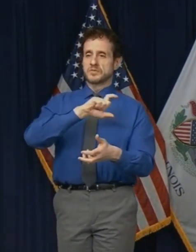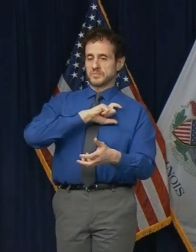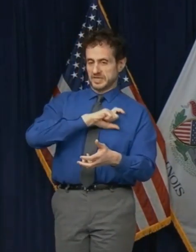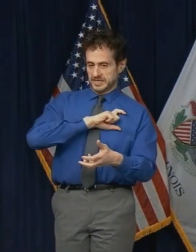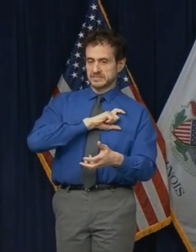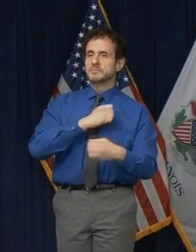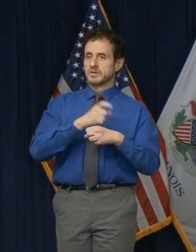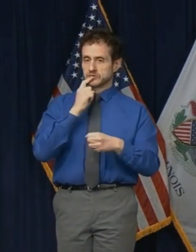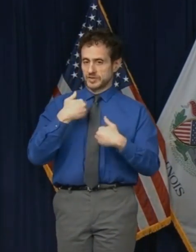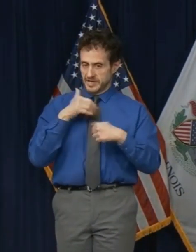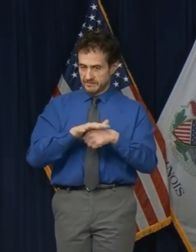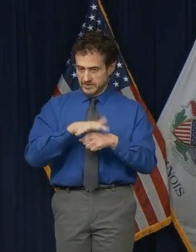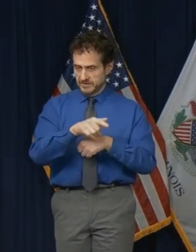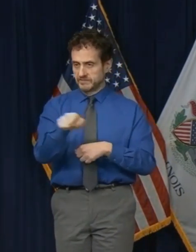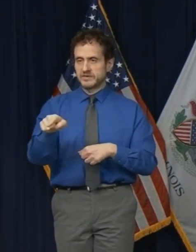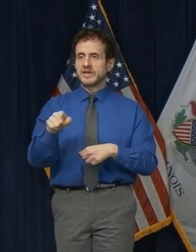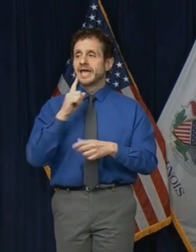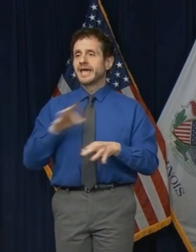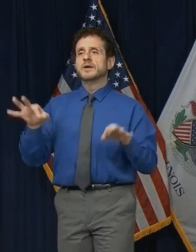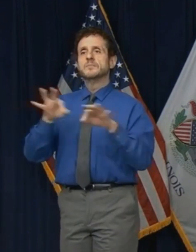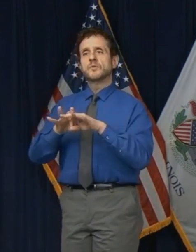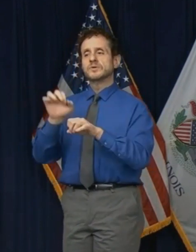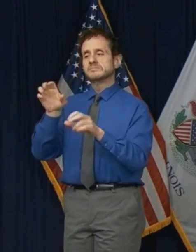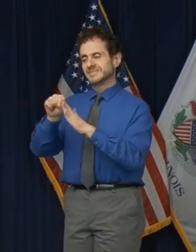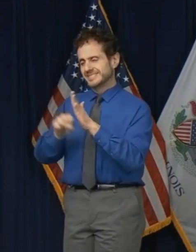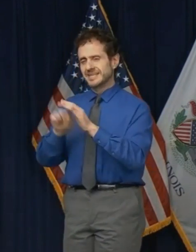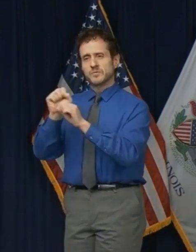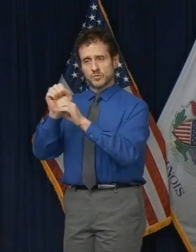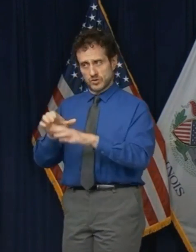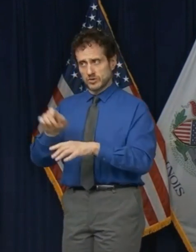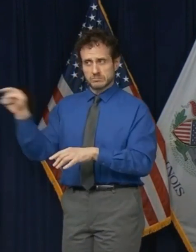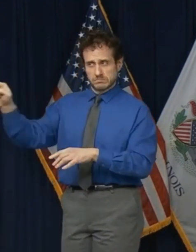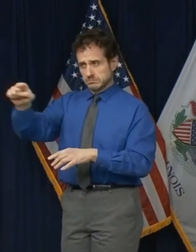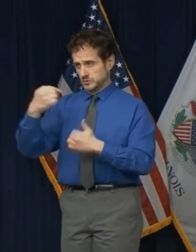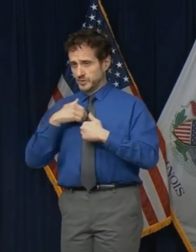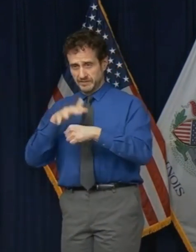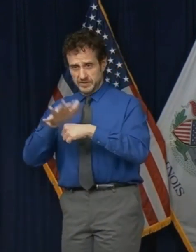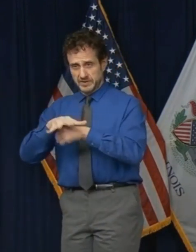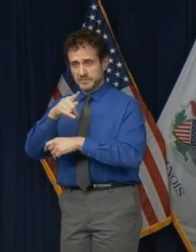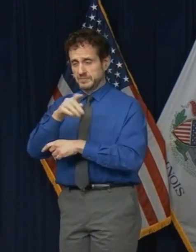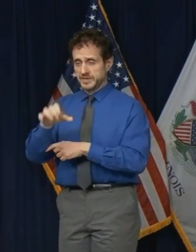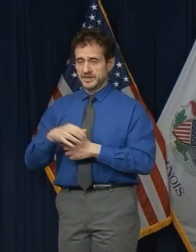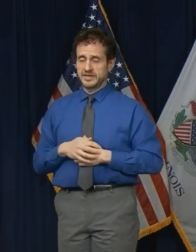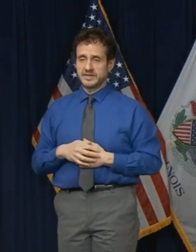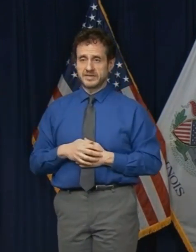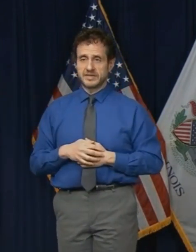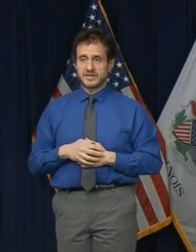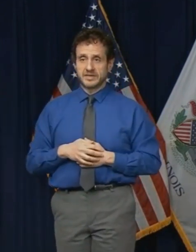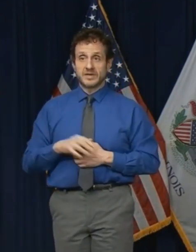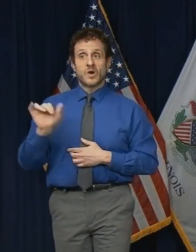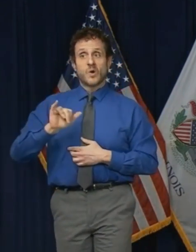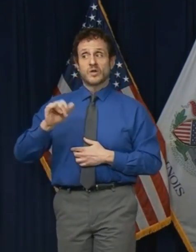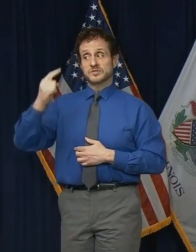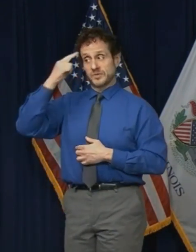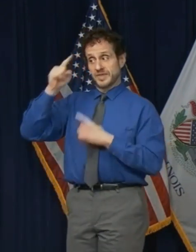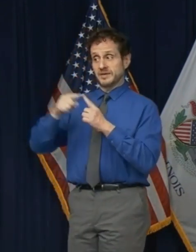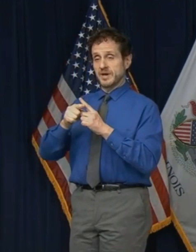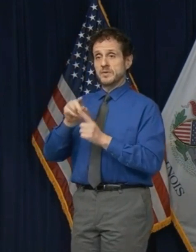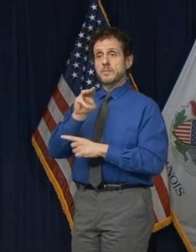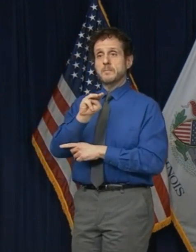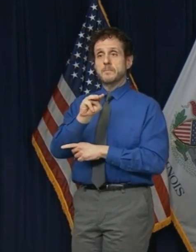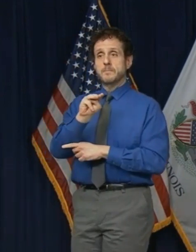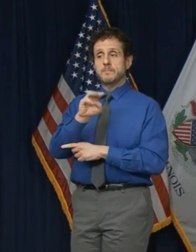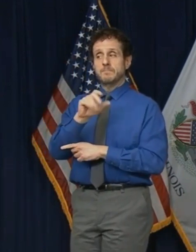fully covered and our essential state workers. That's also before you count the McCormick Place Alternate Care